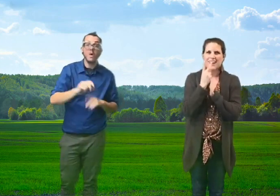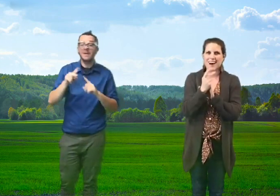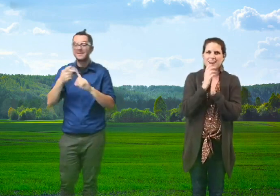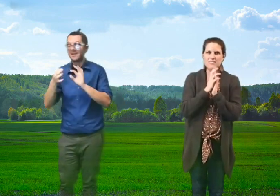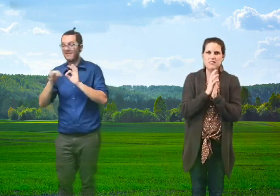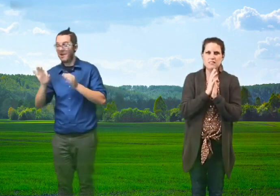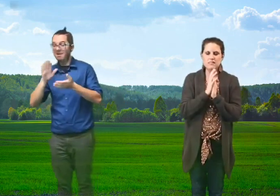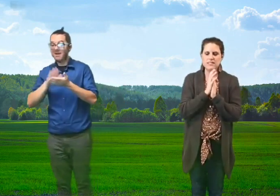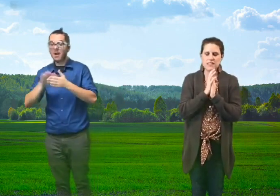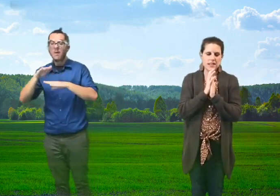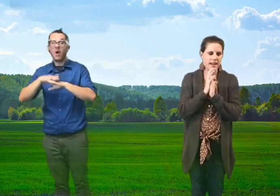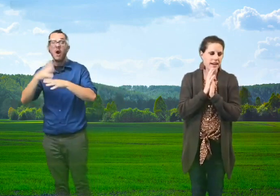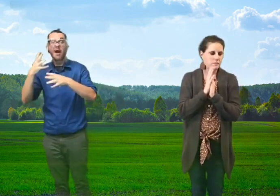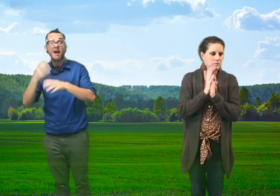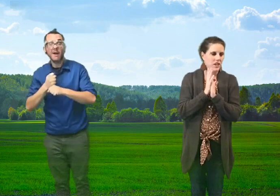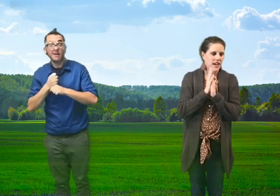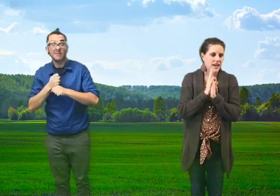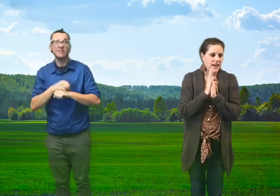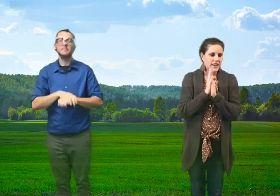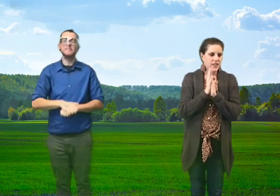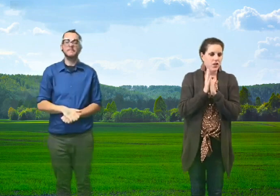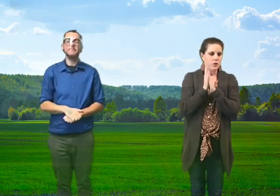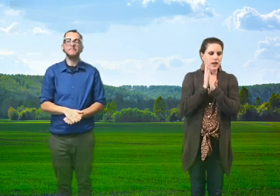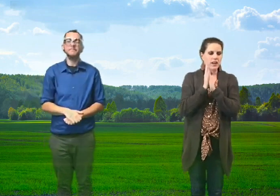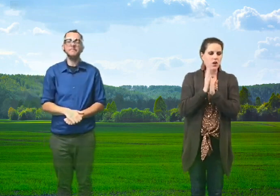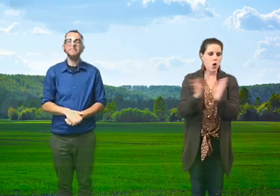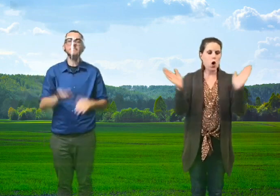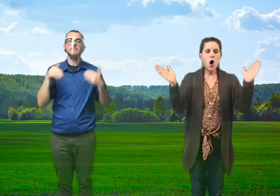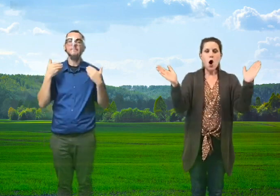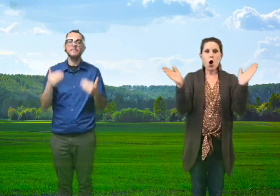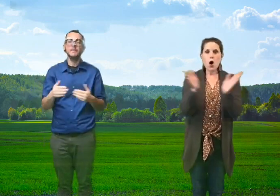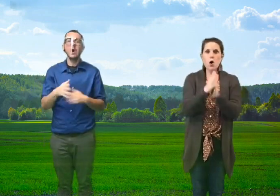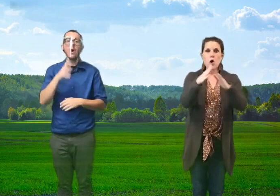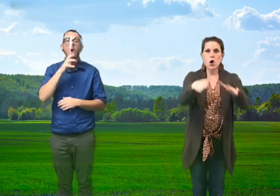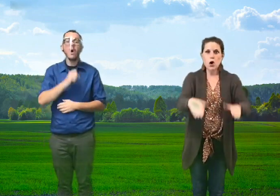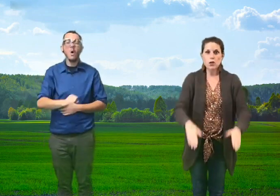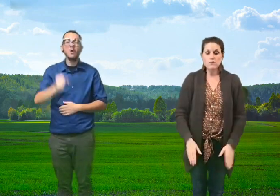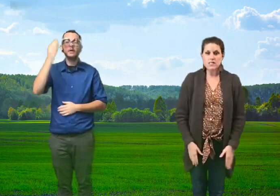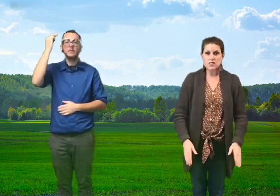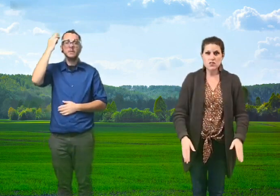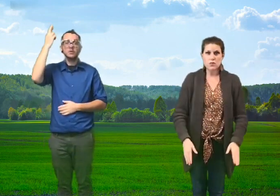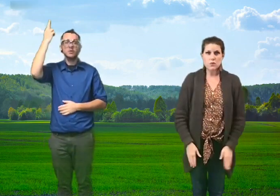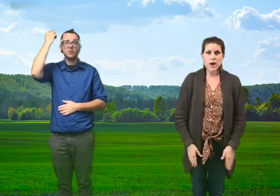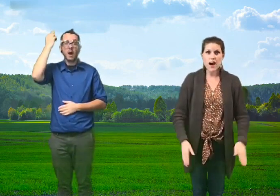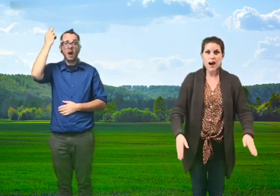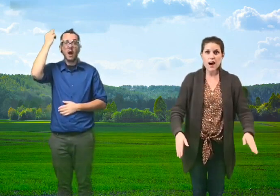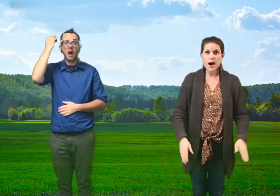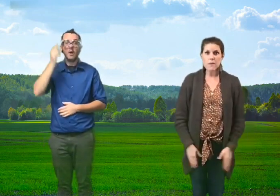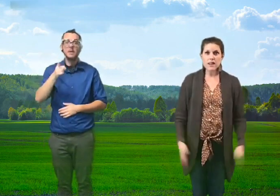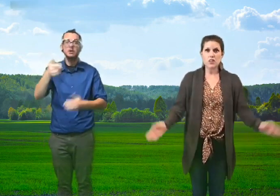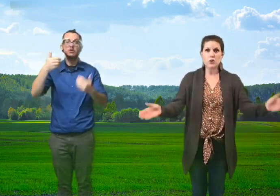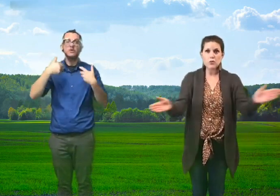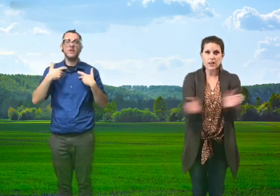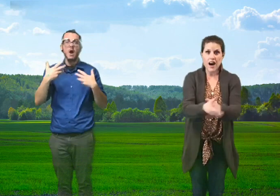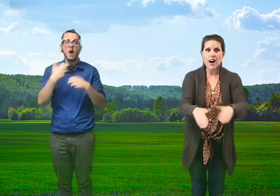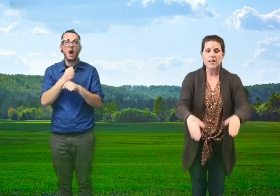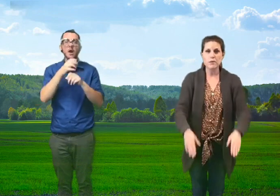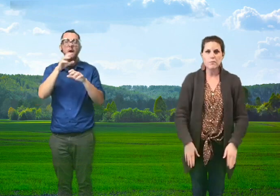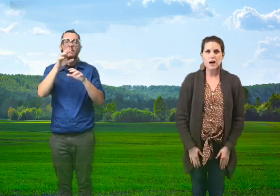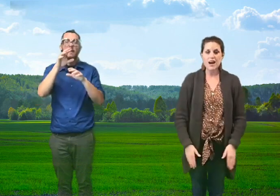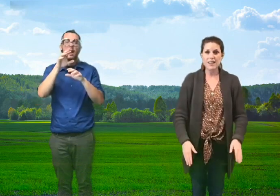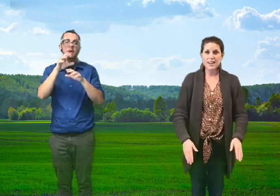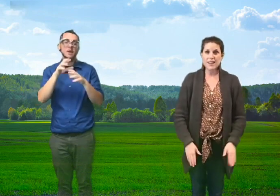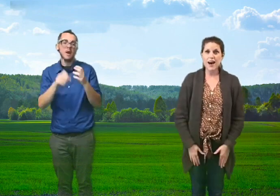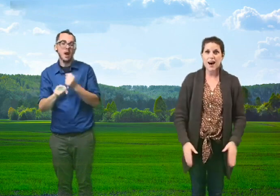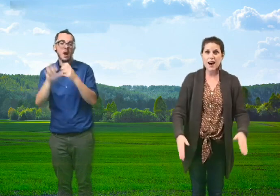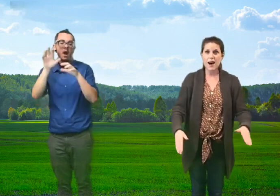on got. Let's sing it again. Here we go. Old Mr. Rabbit, you've got